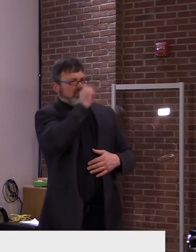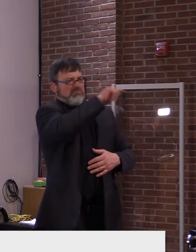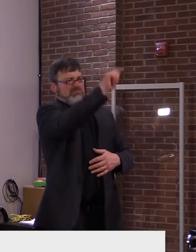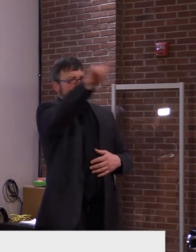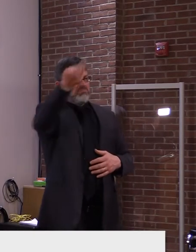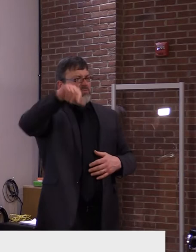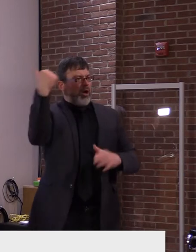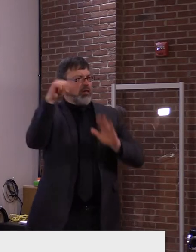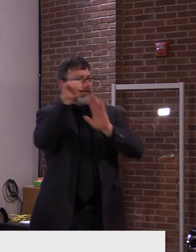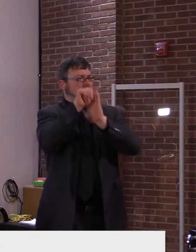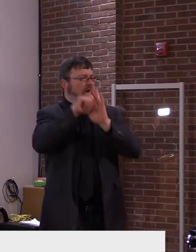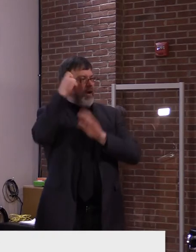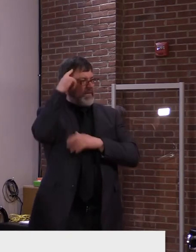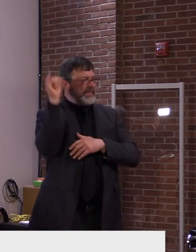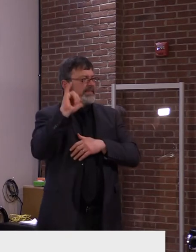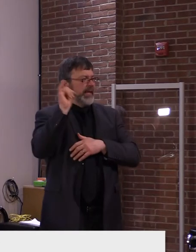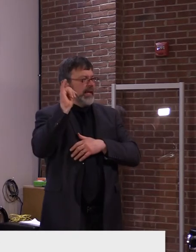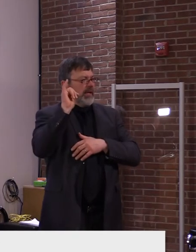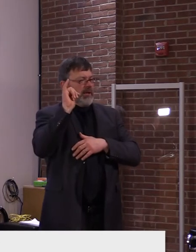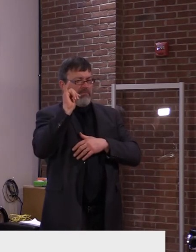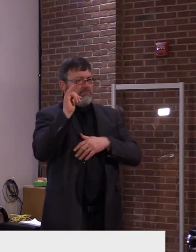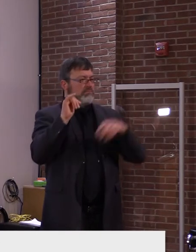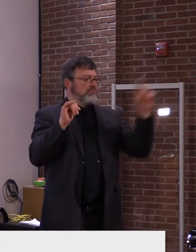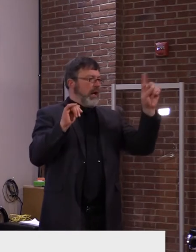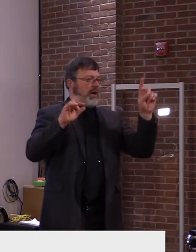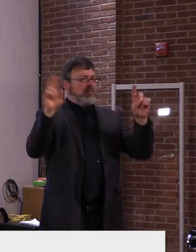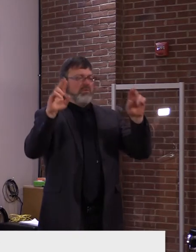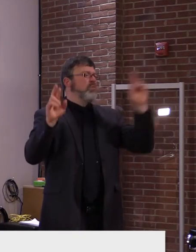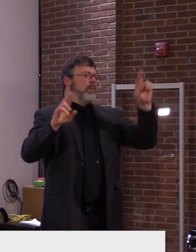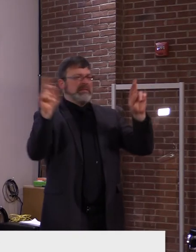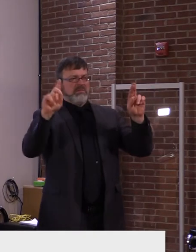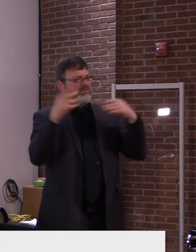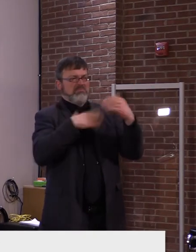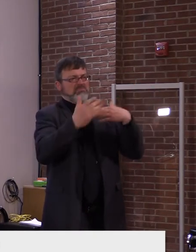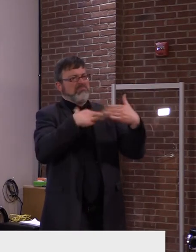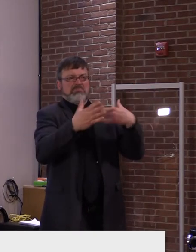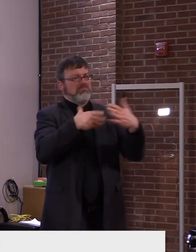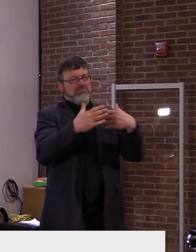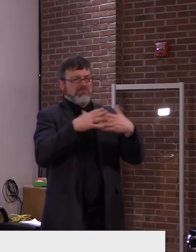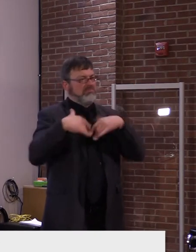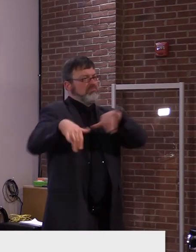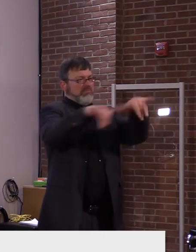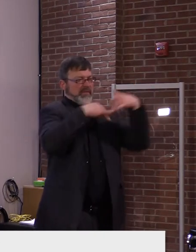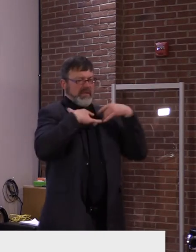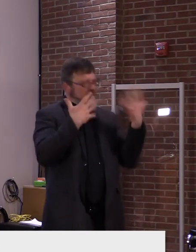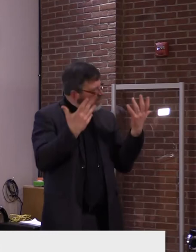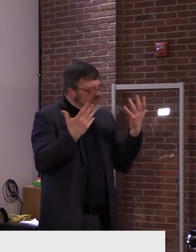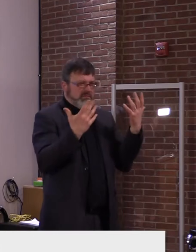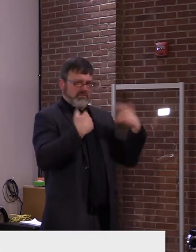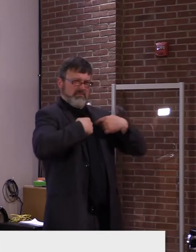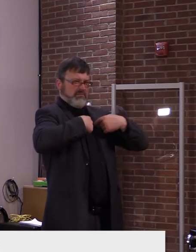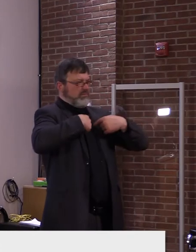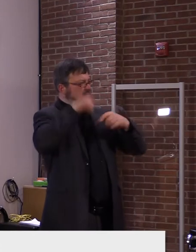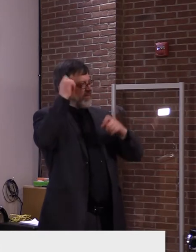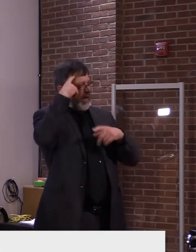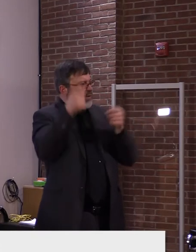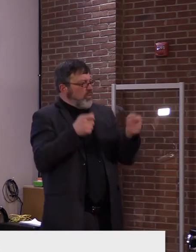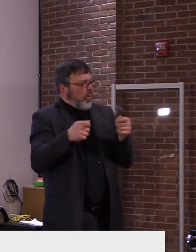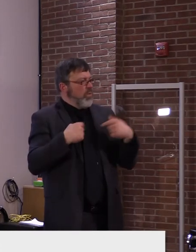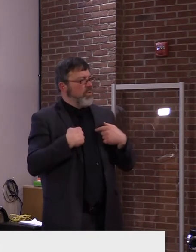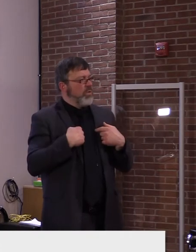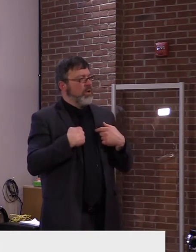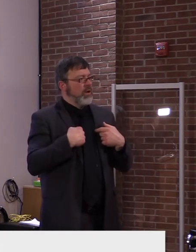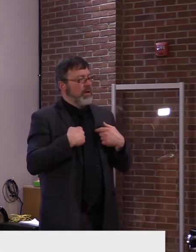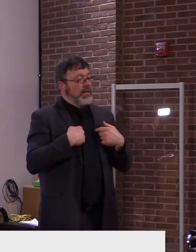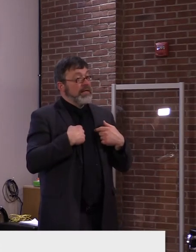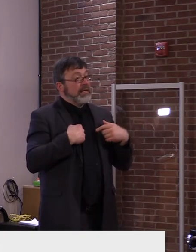sides of the aisle, uh, are, are raising a red flag here, um, because this could, uh, this could be problematic, uh, for